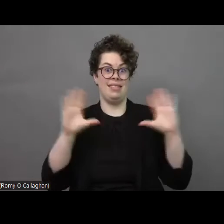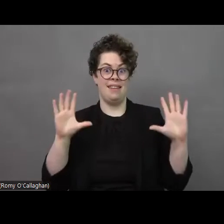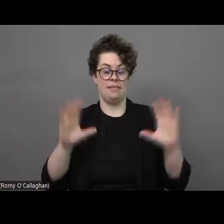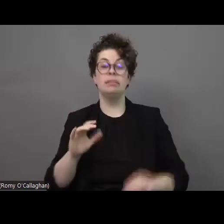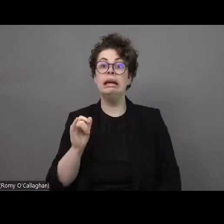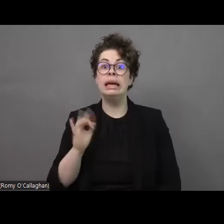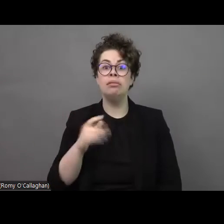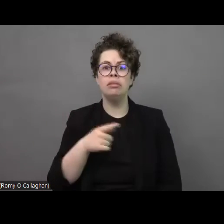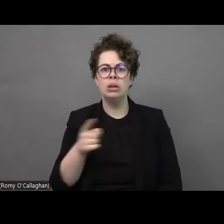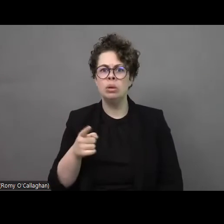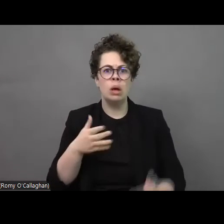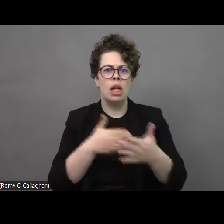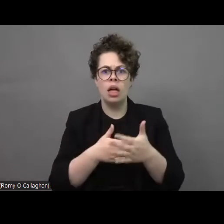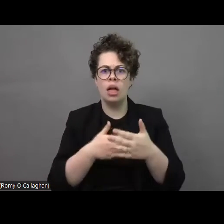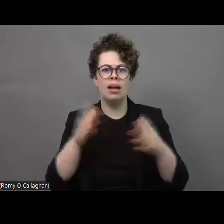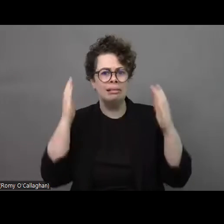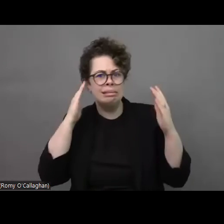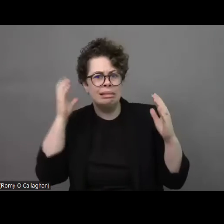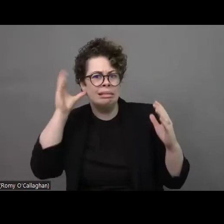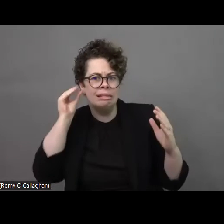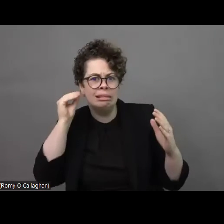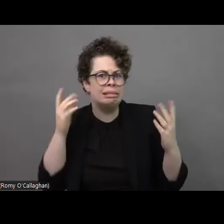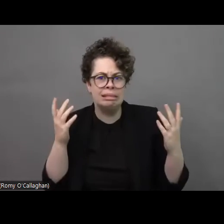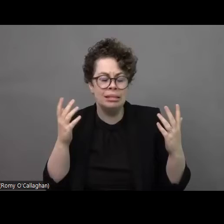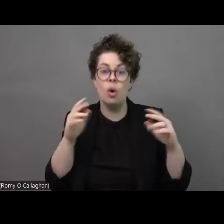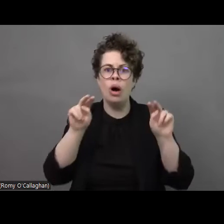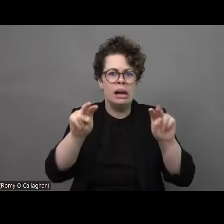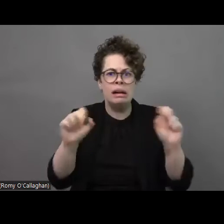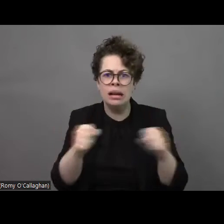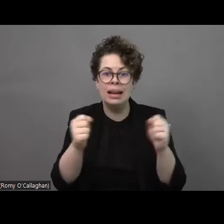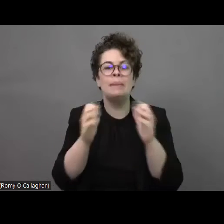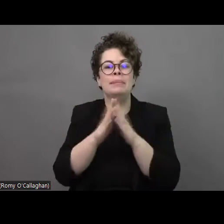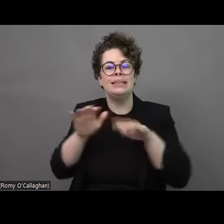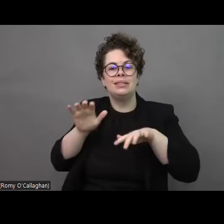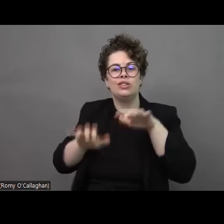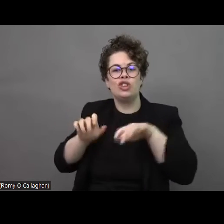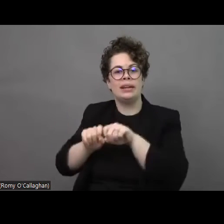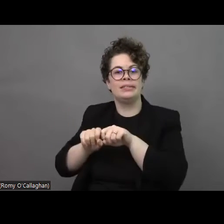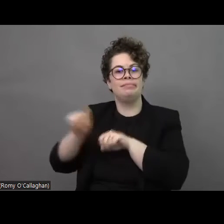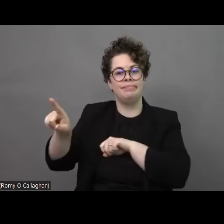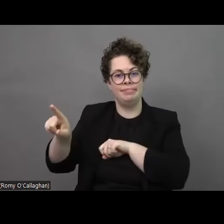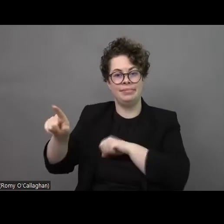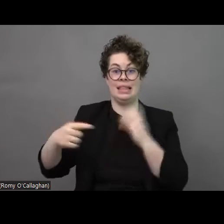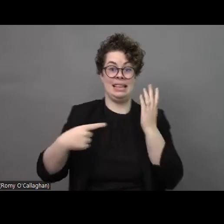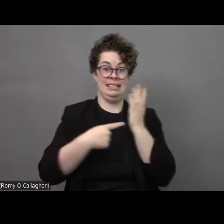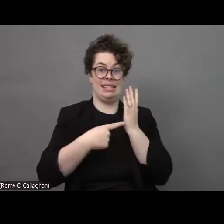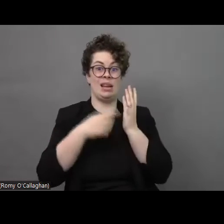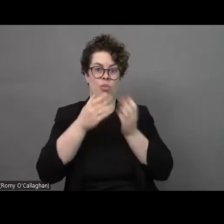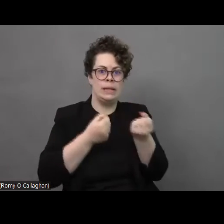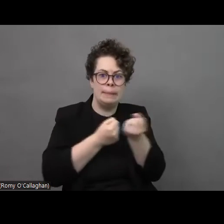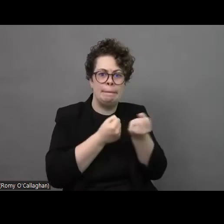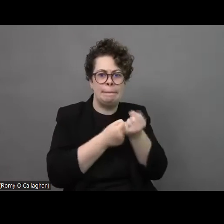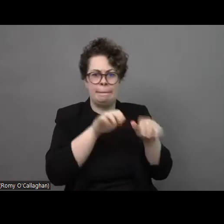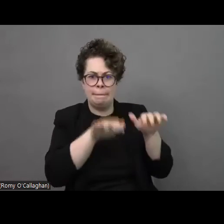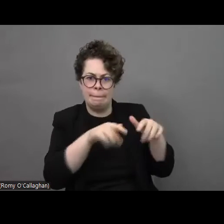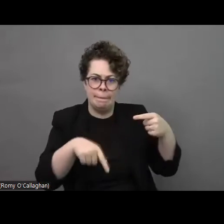accessing any of these, please write a message in the chat and our technical support will help you the best they can. If you